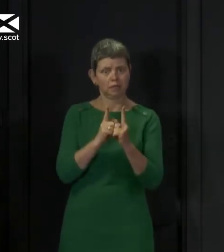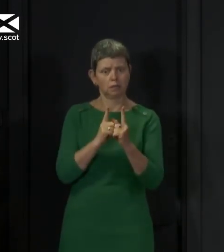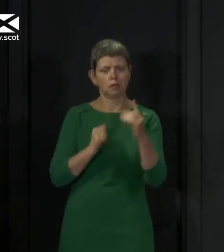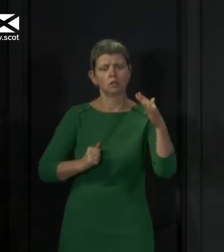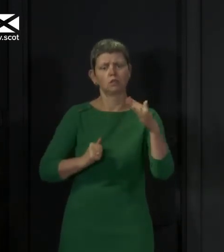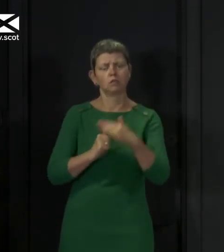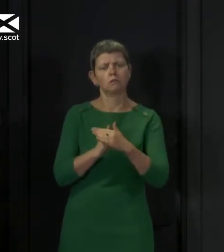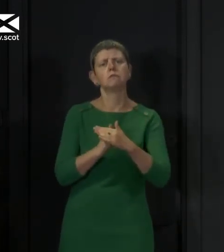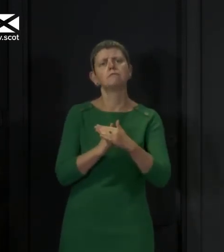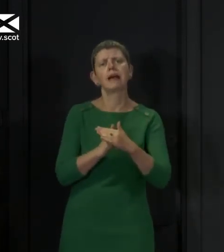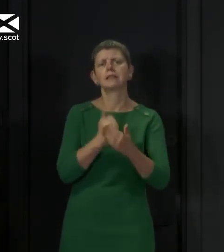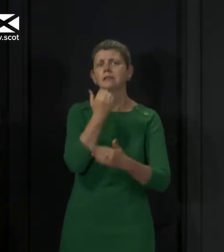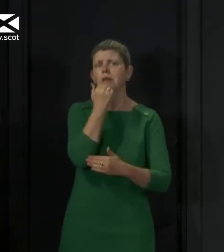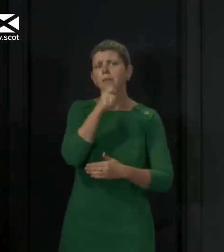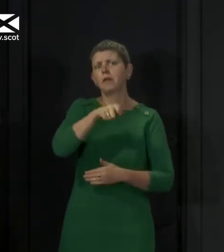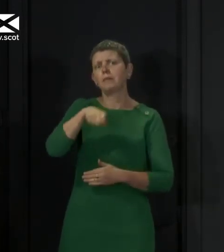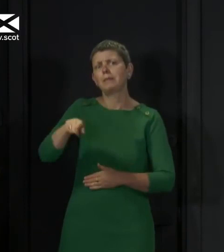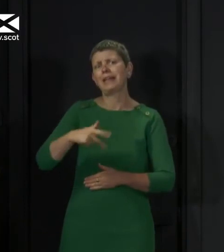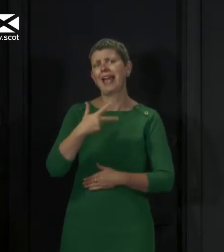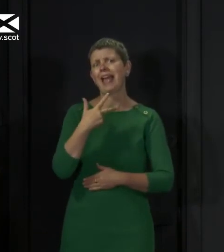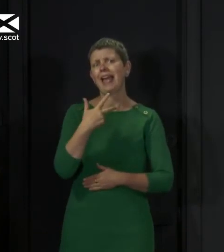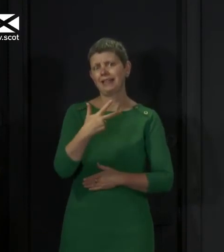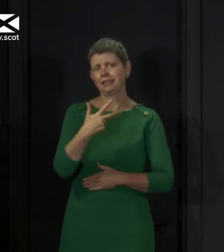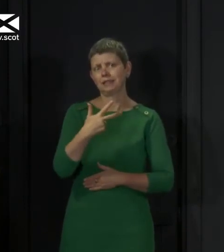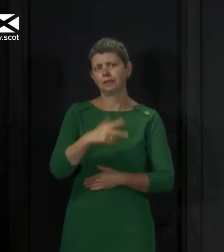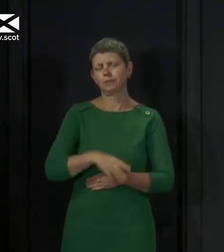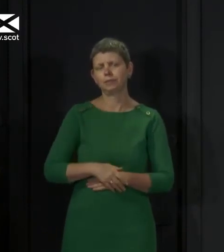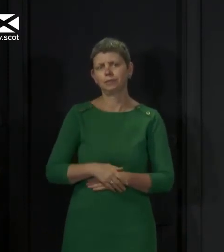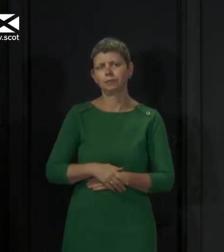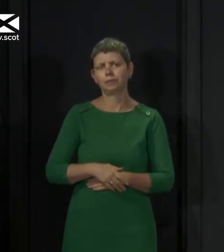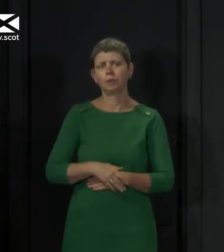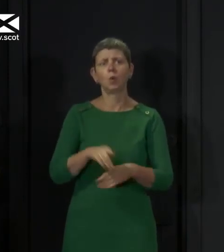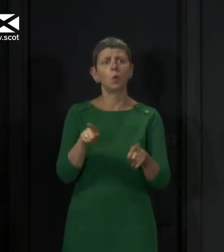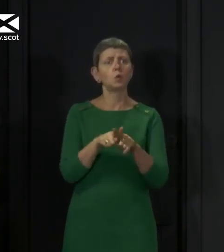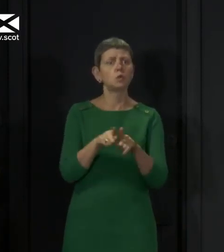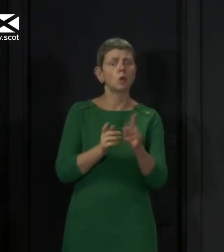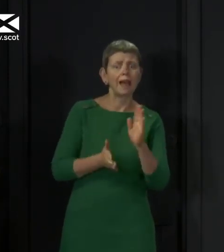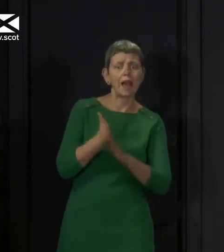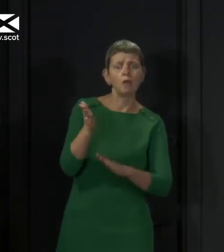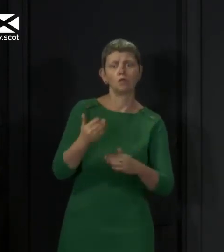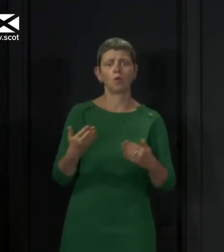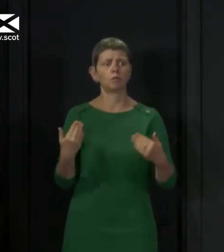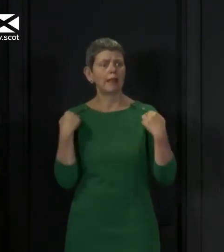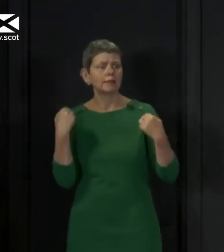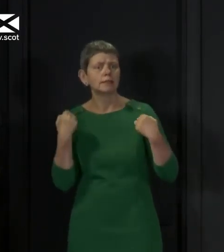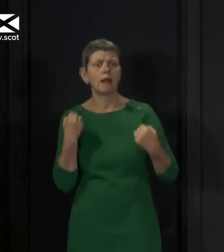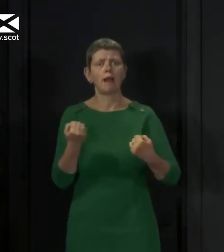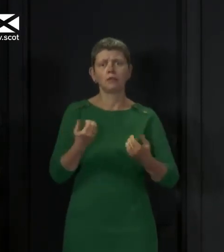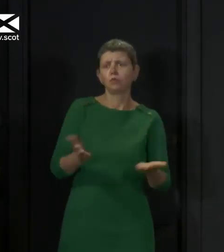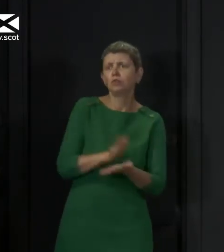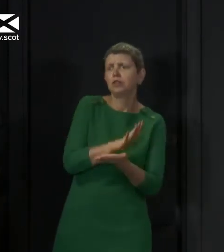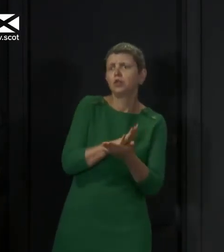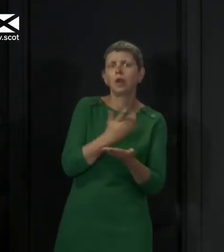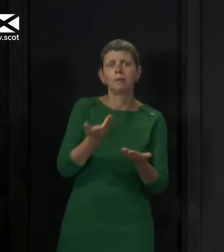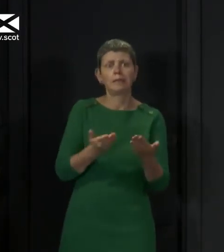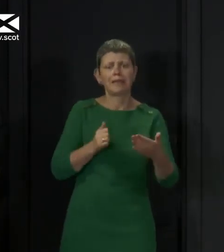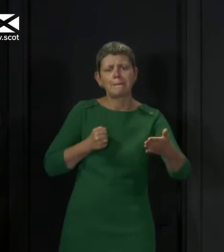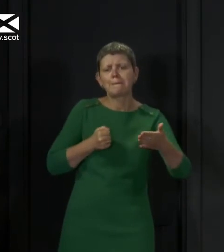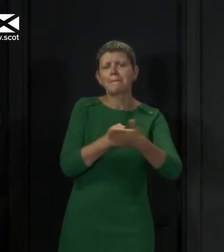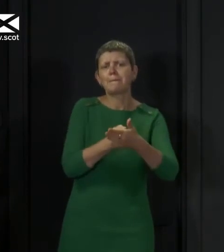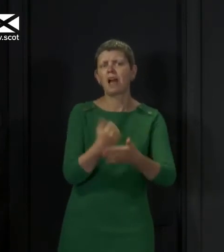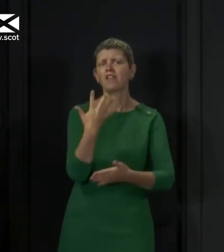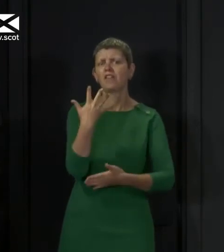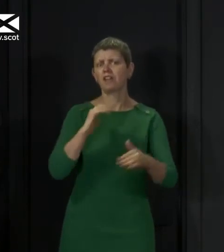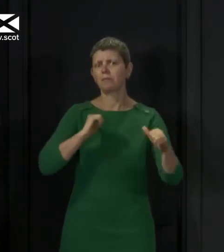in a group. In addition, you should not go more than five miles for recreation. And you shouldn't leave your face